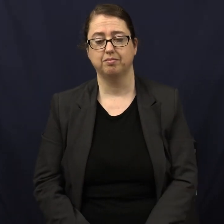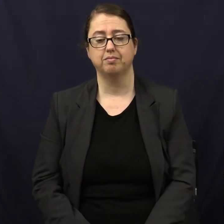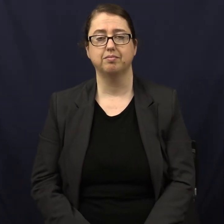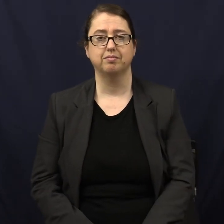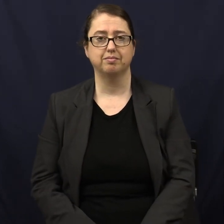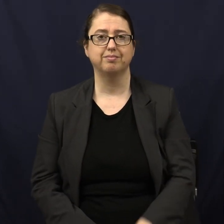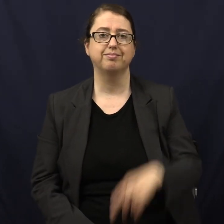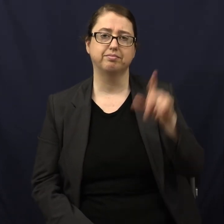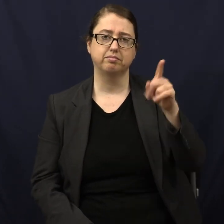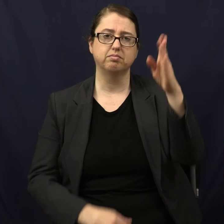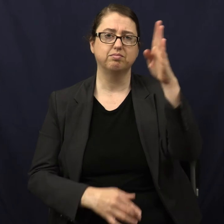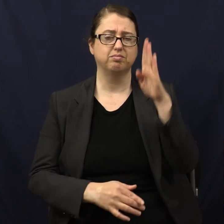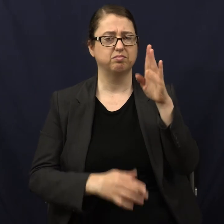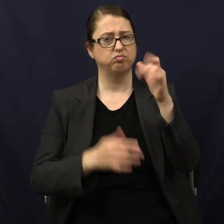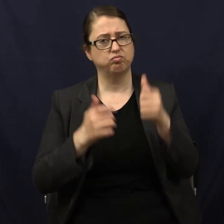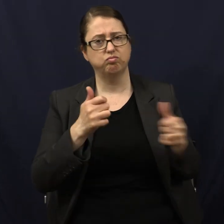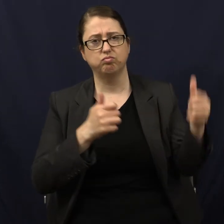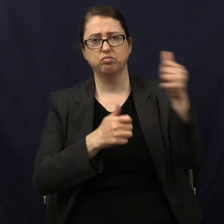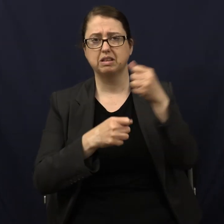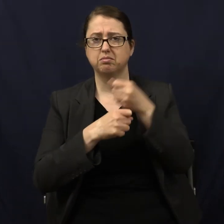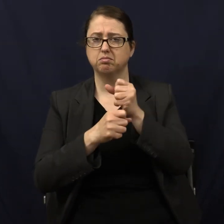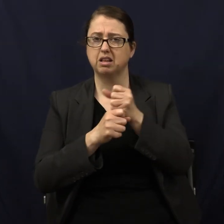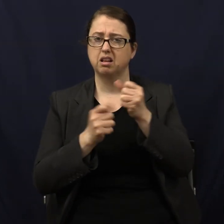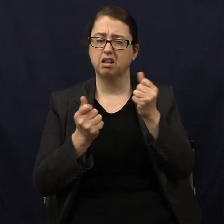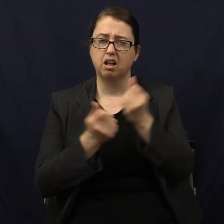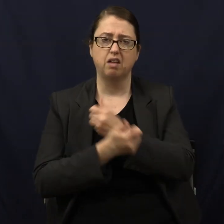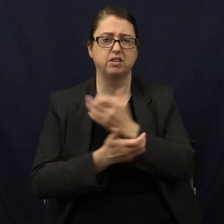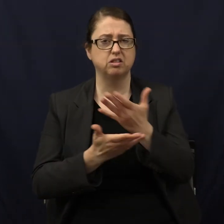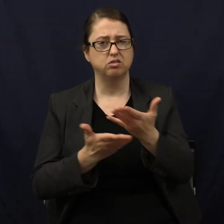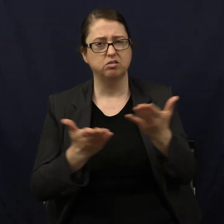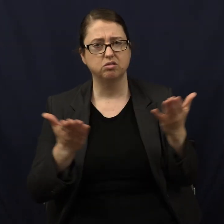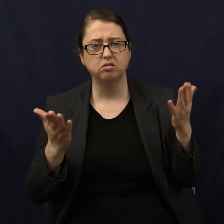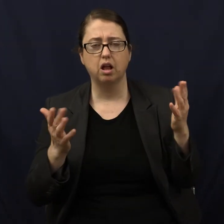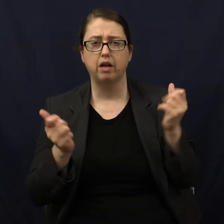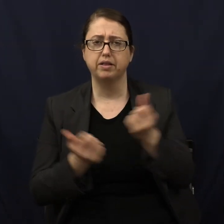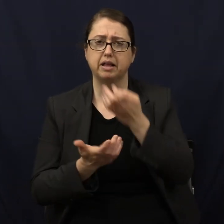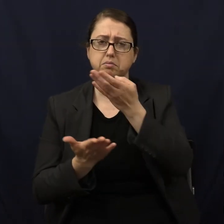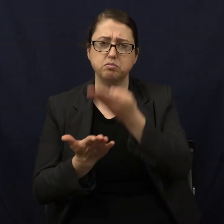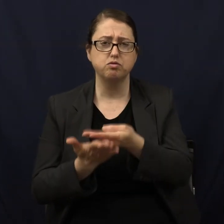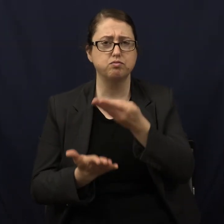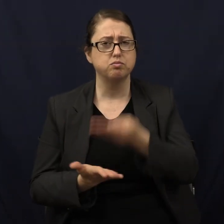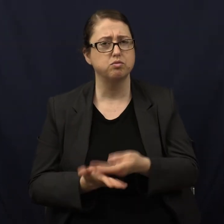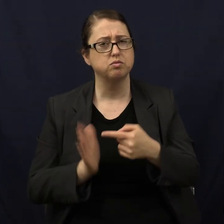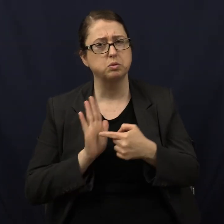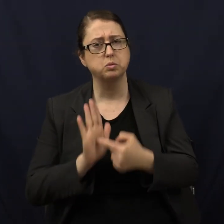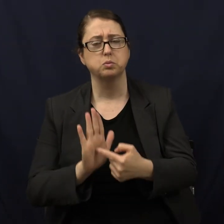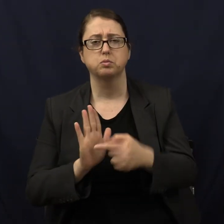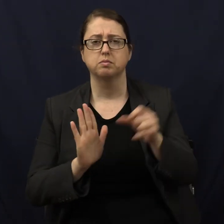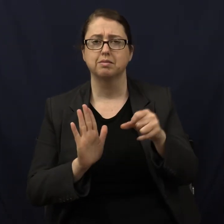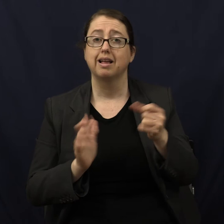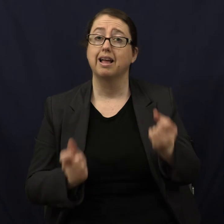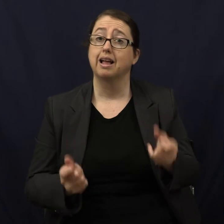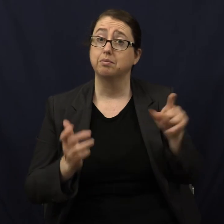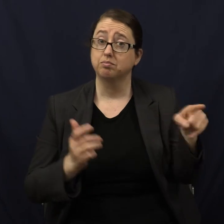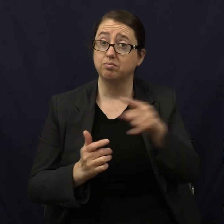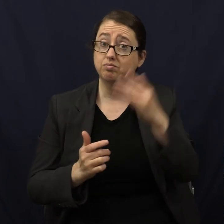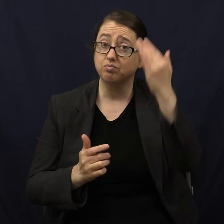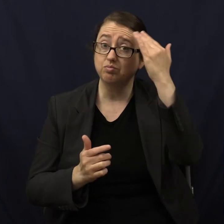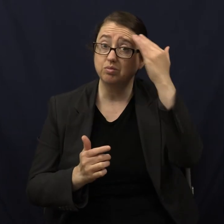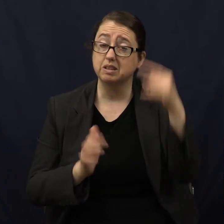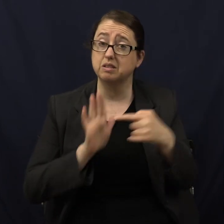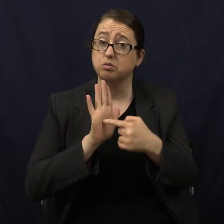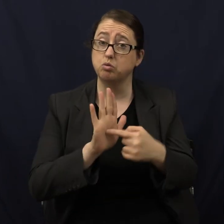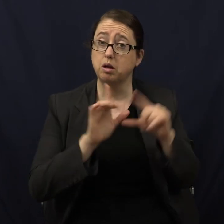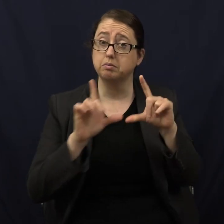He is the God of creation. There is abundant evidence. But here's the question, right? How many of you knew all the things that I just